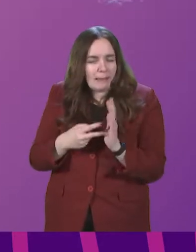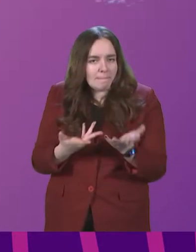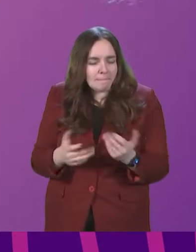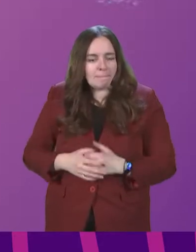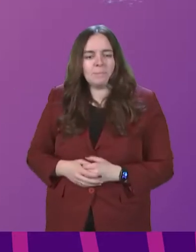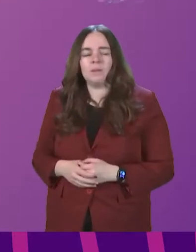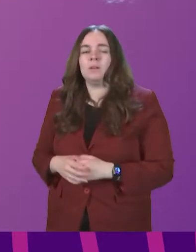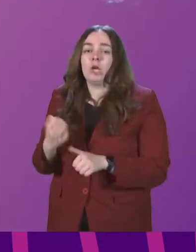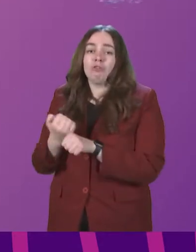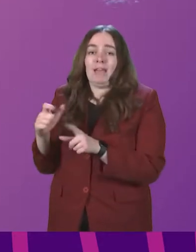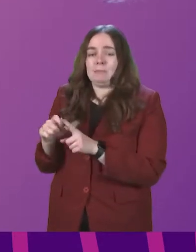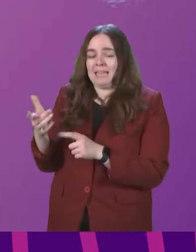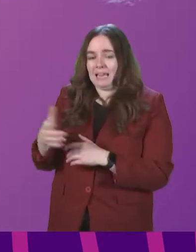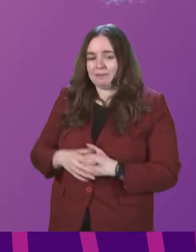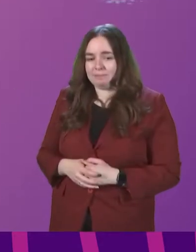Graeme Day.